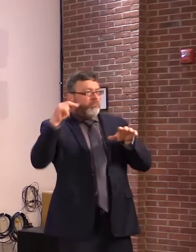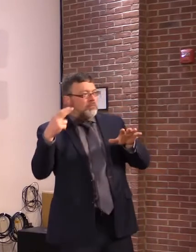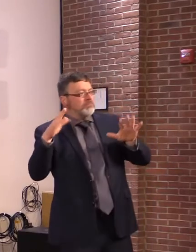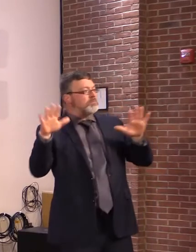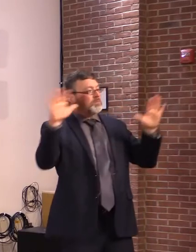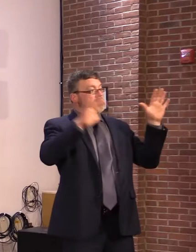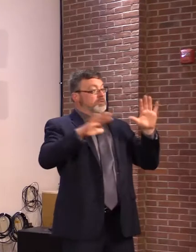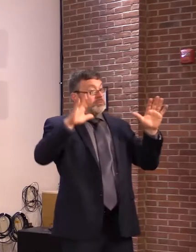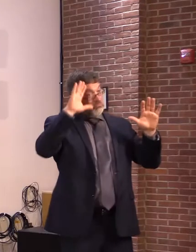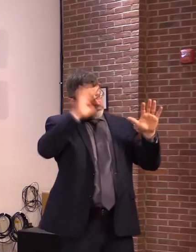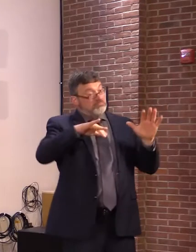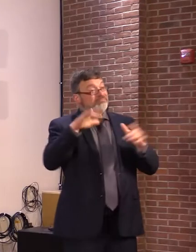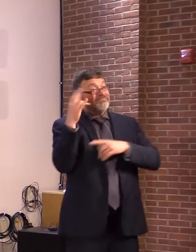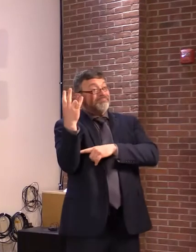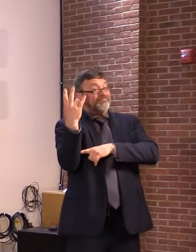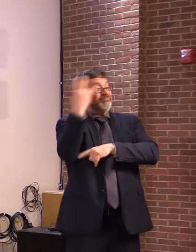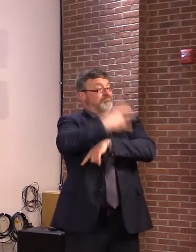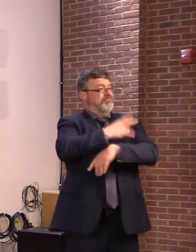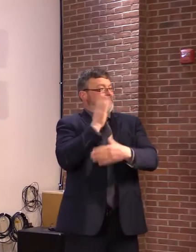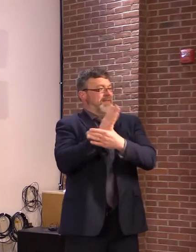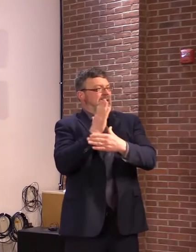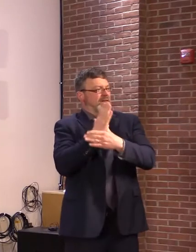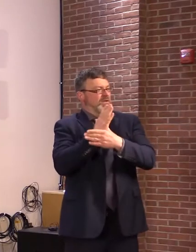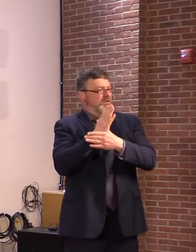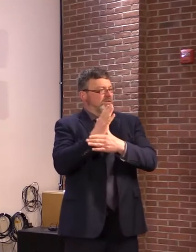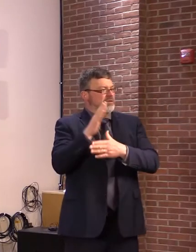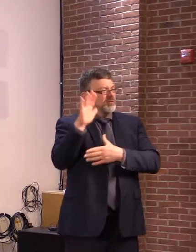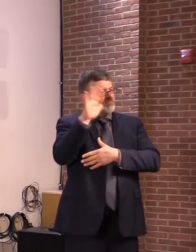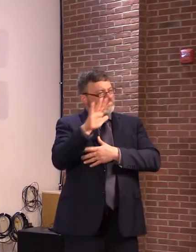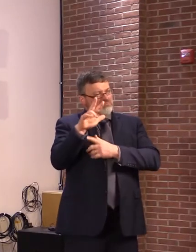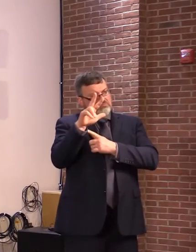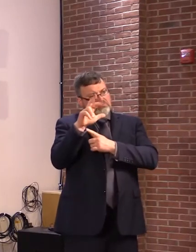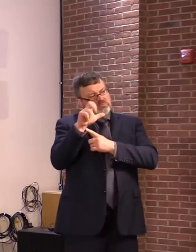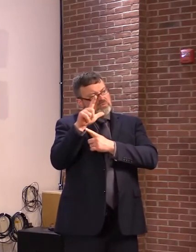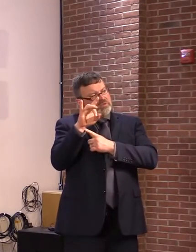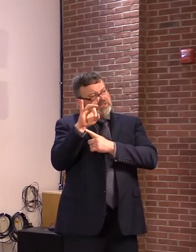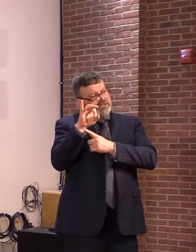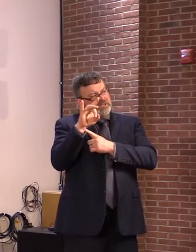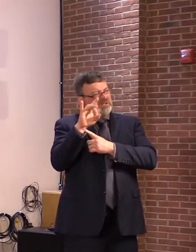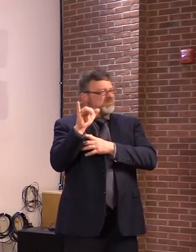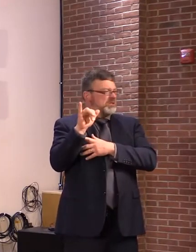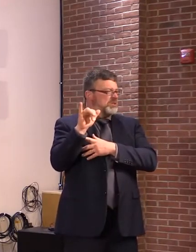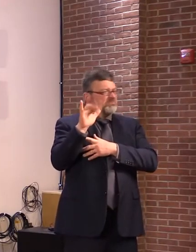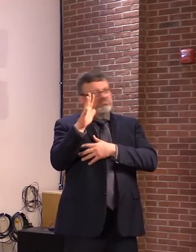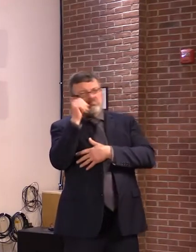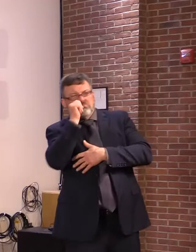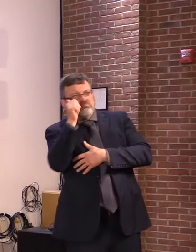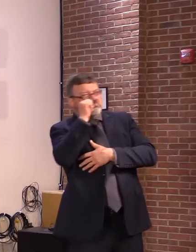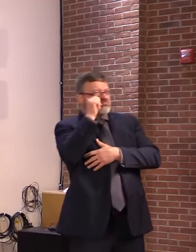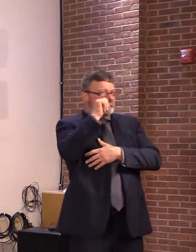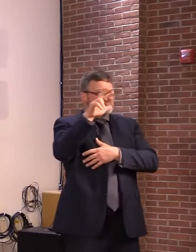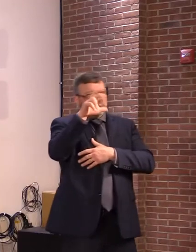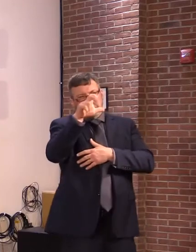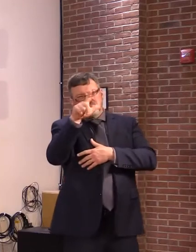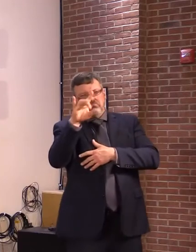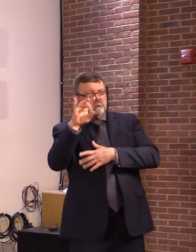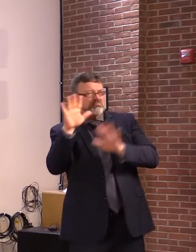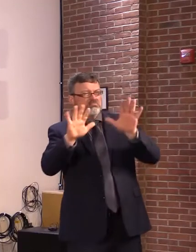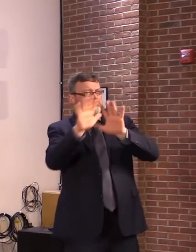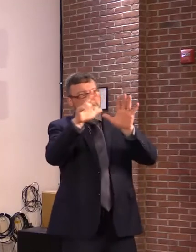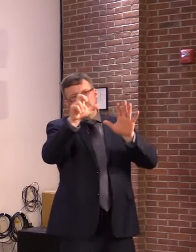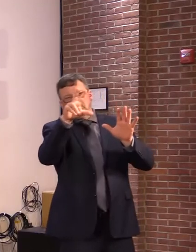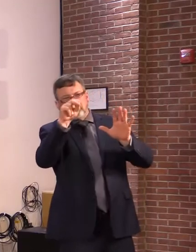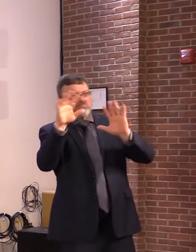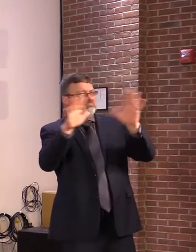12 cases per day to 338, so relatively static. And today we'll be reporting